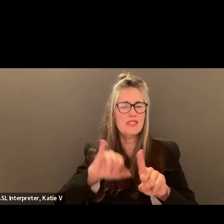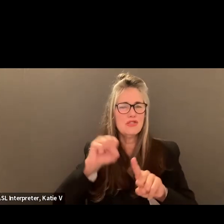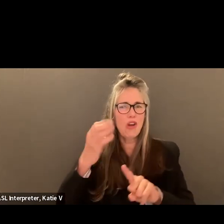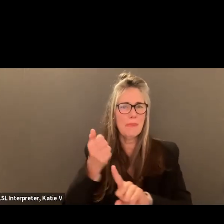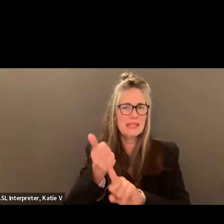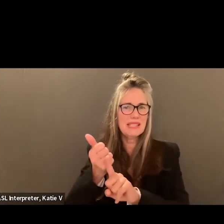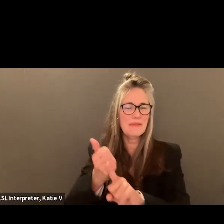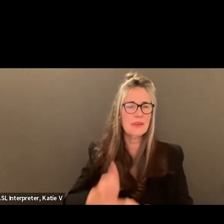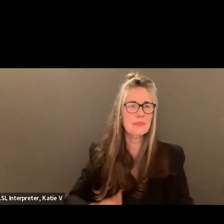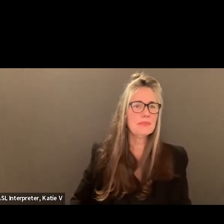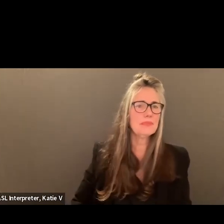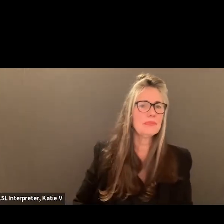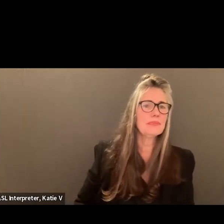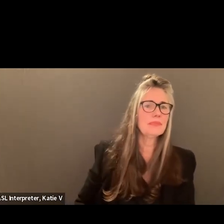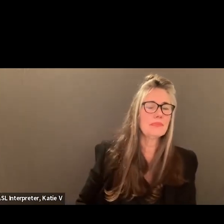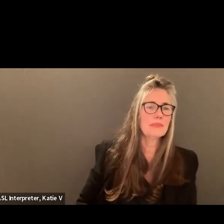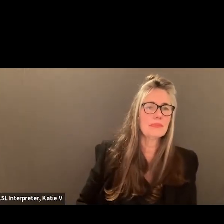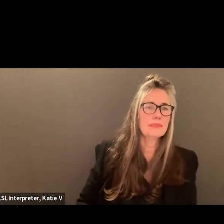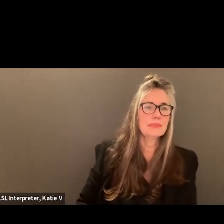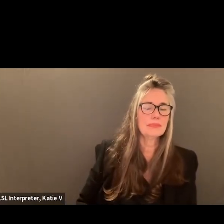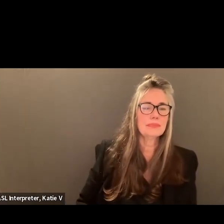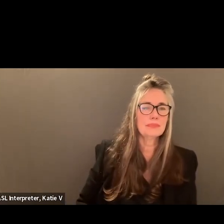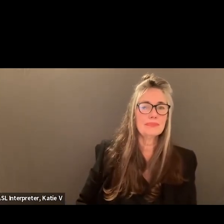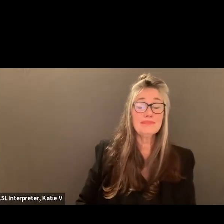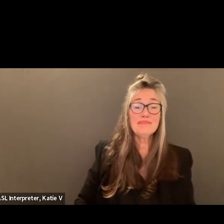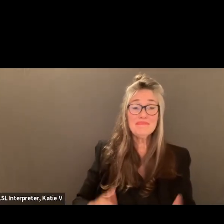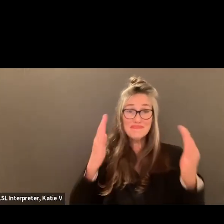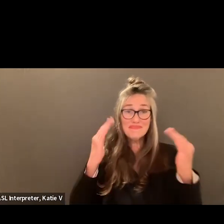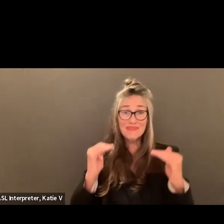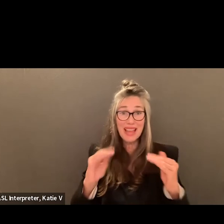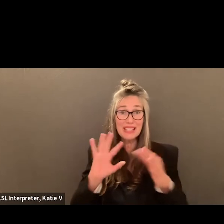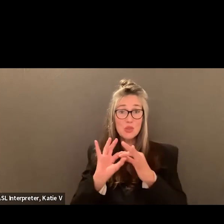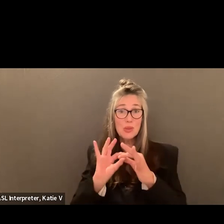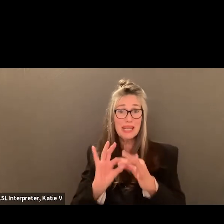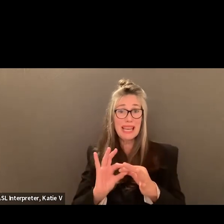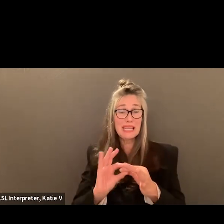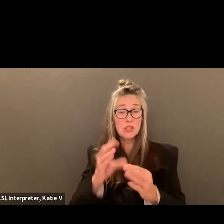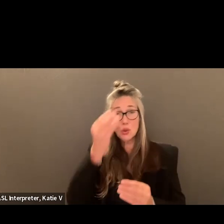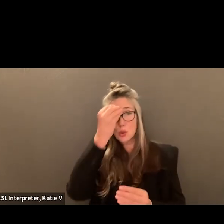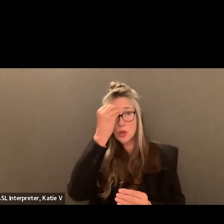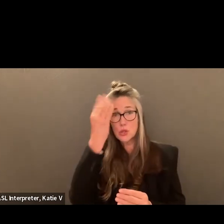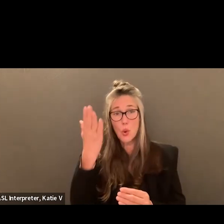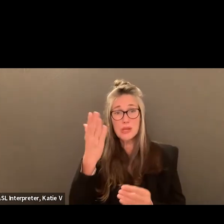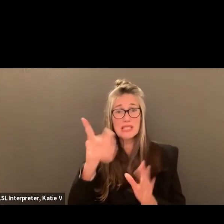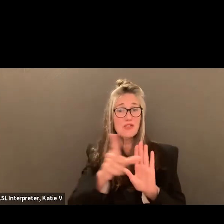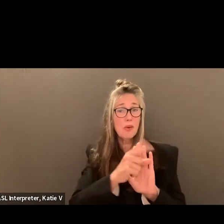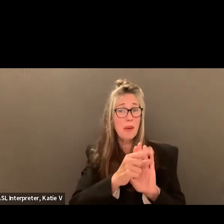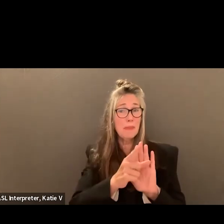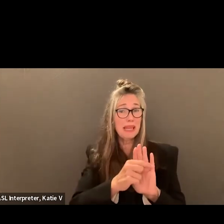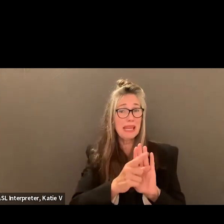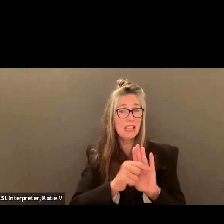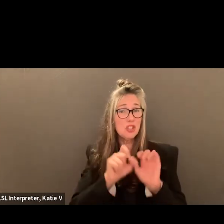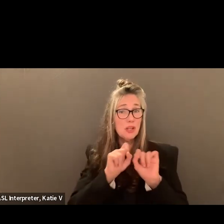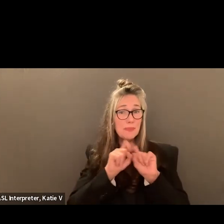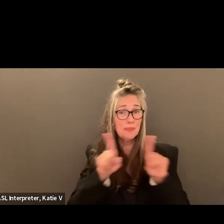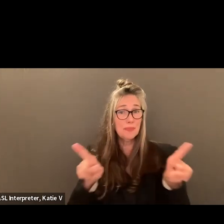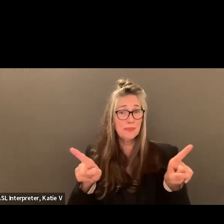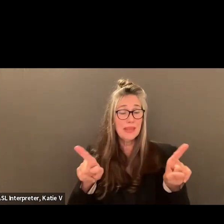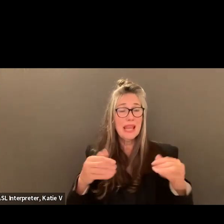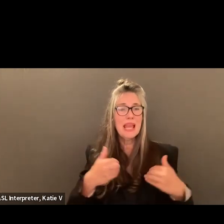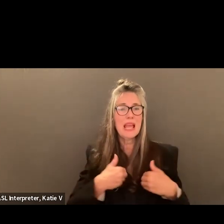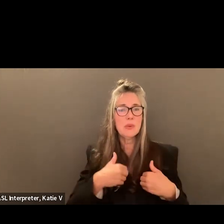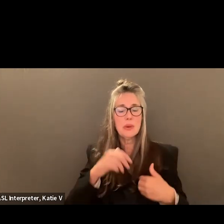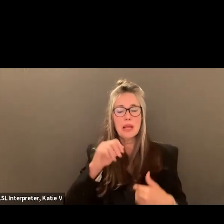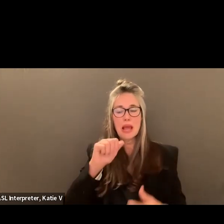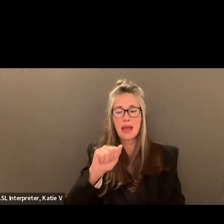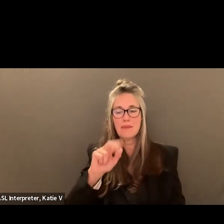If not, we'll move on to the next one. You have a question about the notice for publication. And I just want to call out that we do have Austin